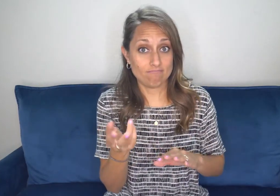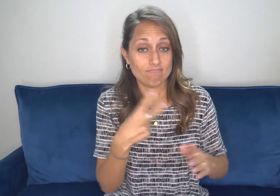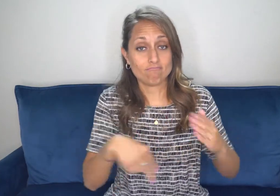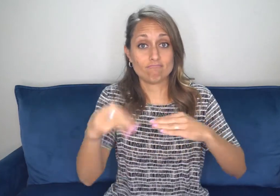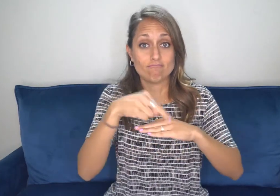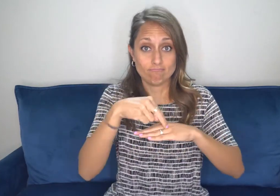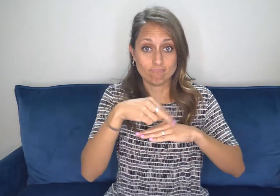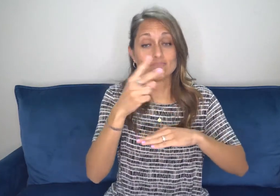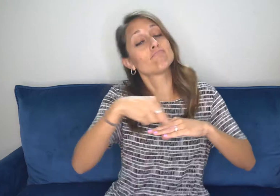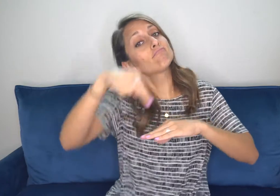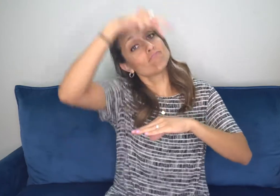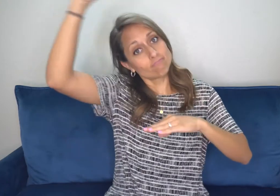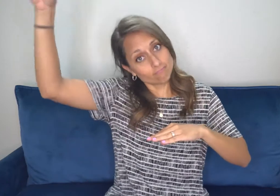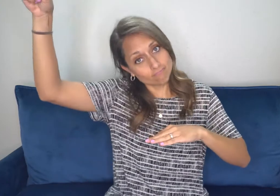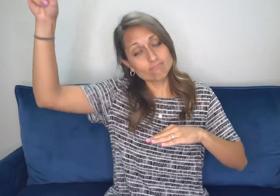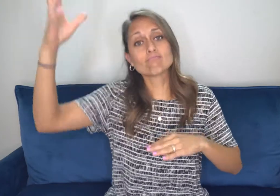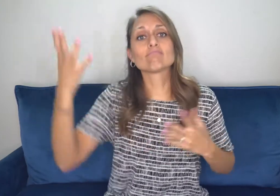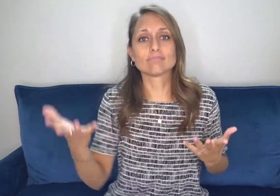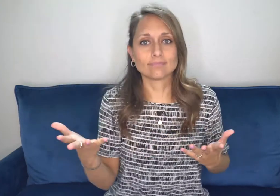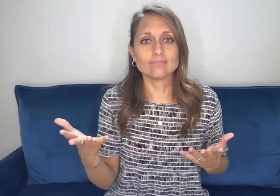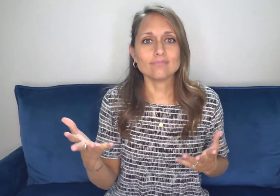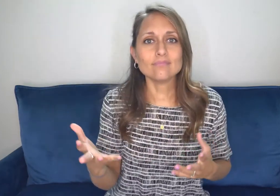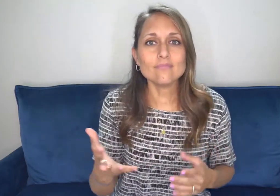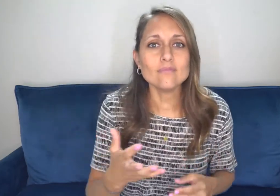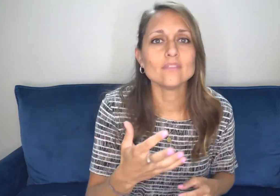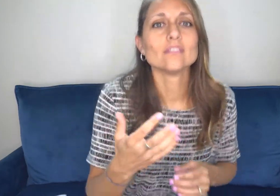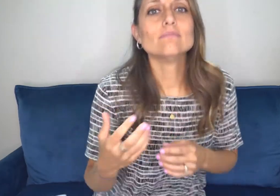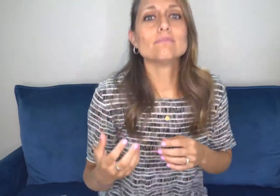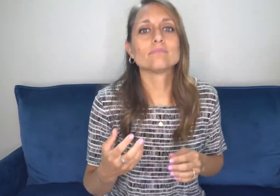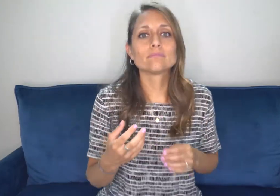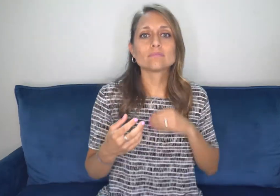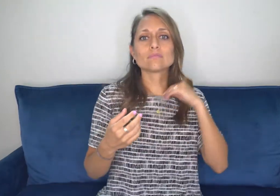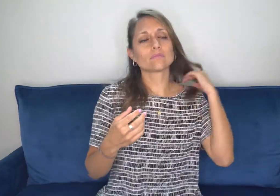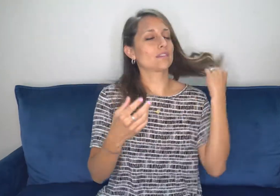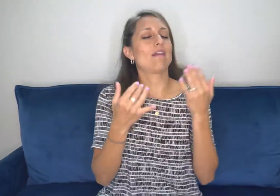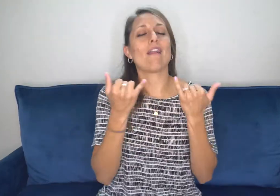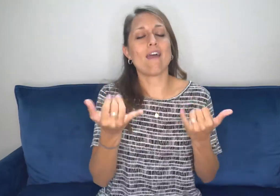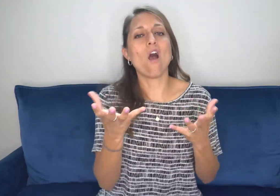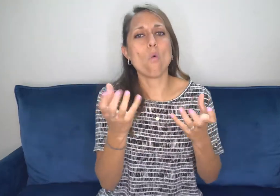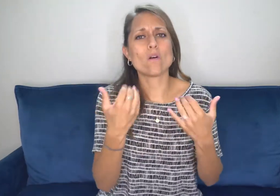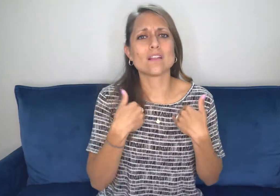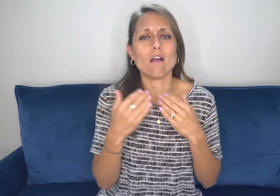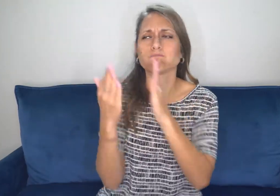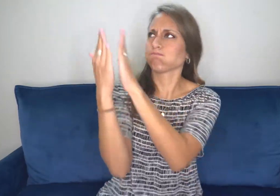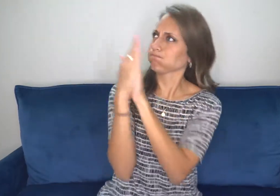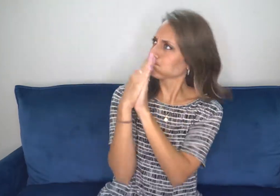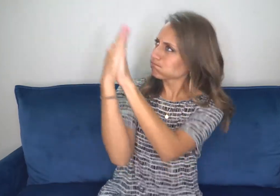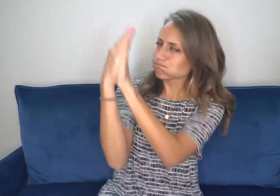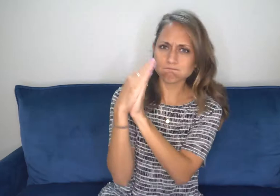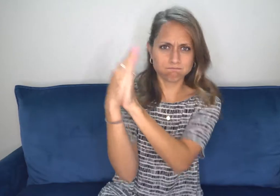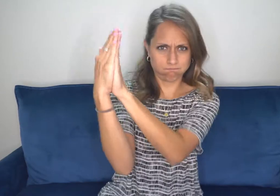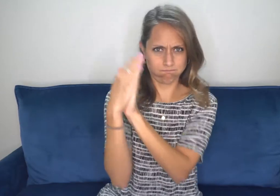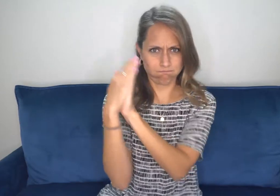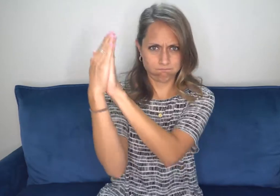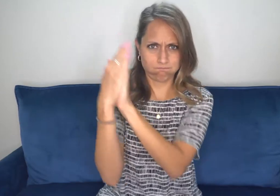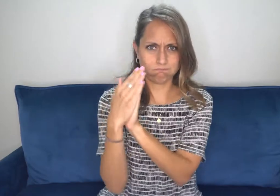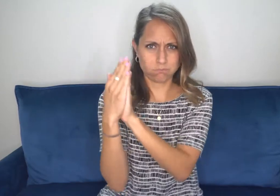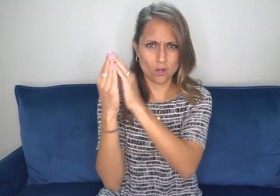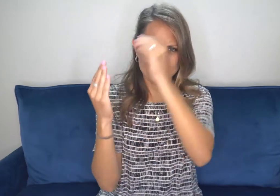rose, and he returned to heaven. So he did all this. And if you believe that we can have an intimate relationship with him now,